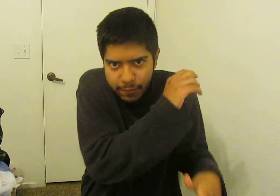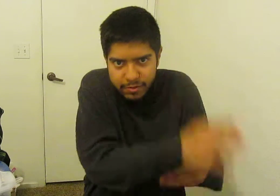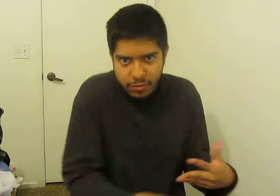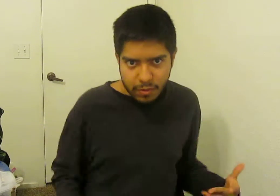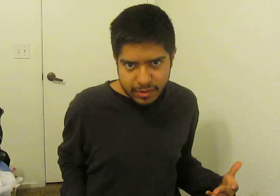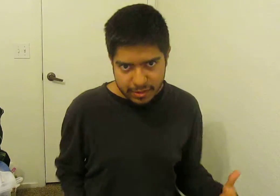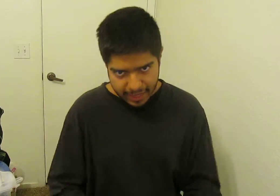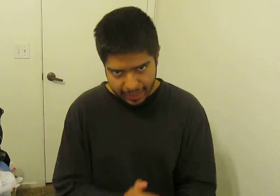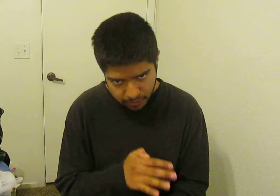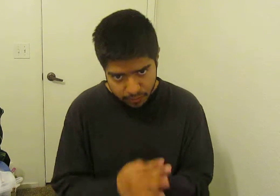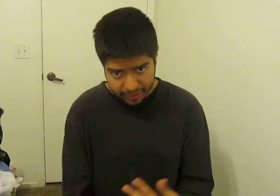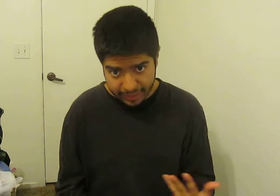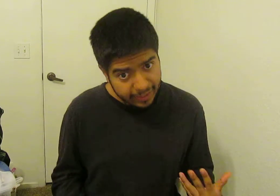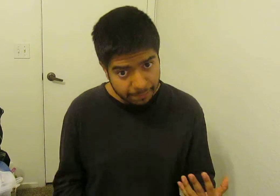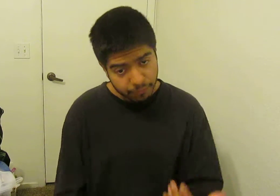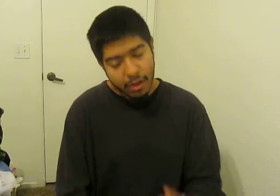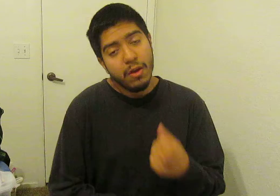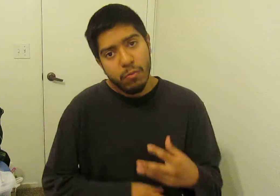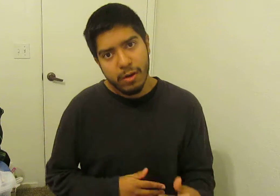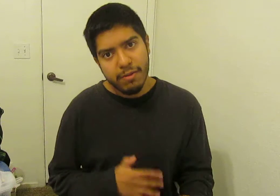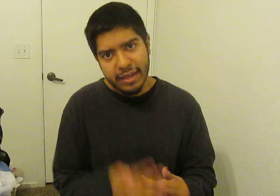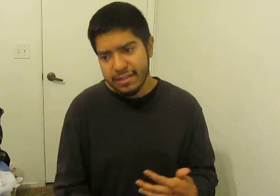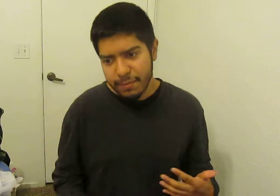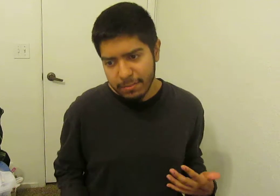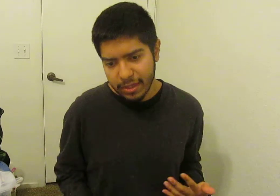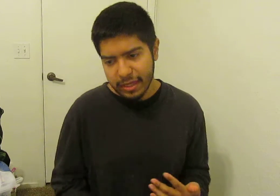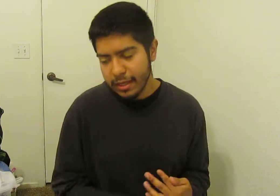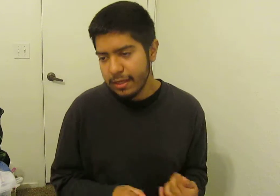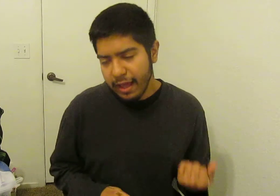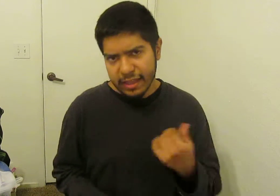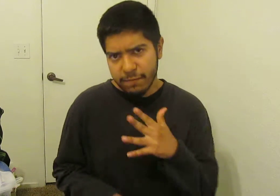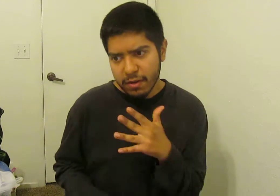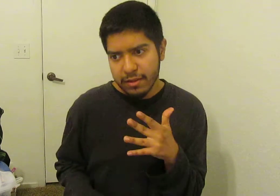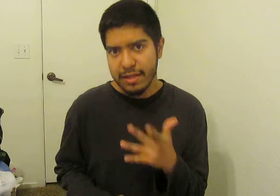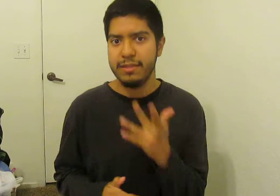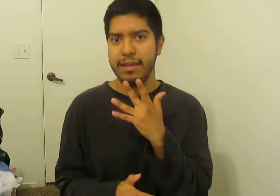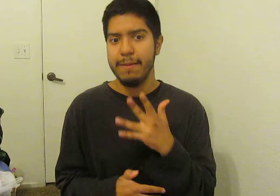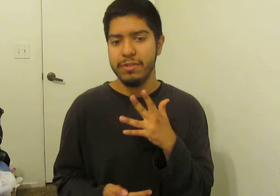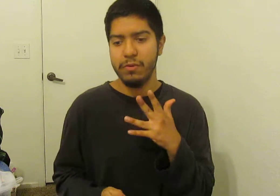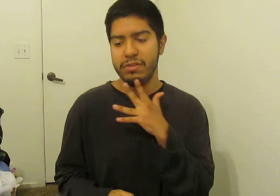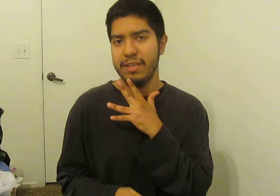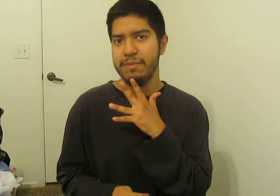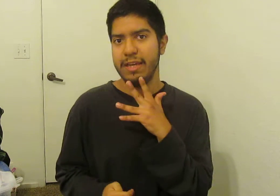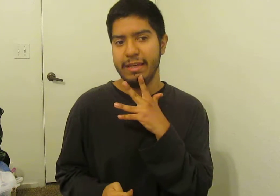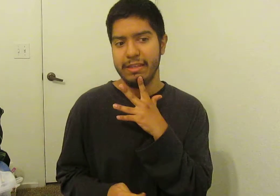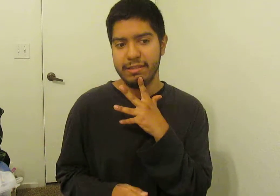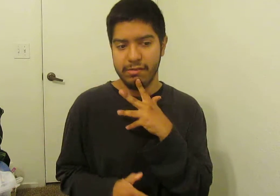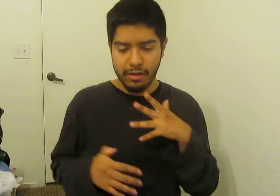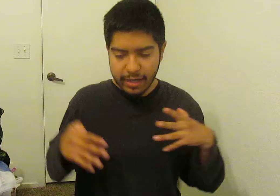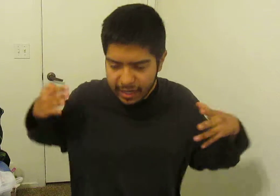food source that ghouls can eat. Whatever the case may be, at the very least, the episode seems like it's kind